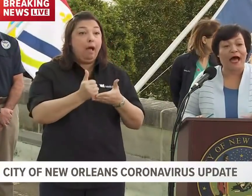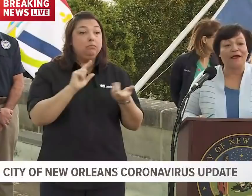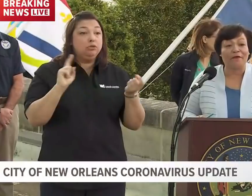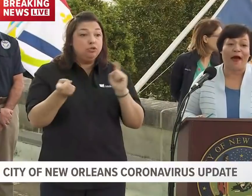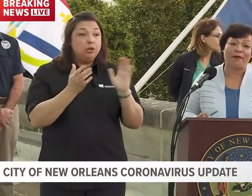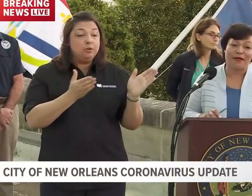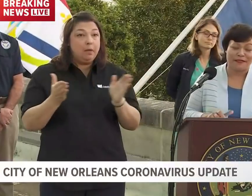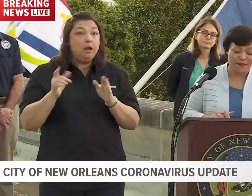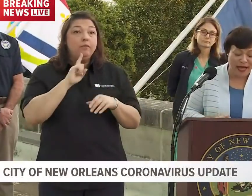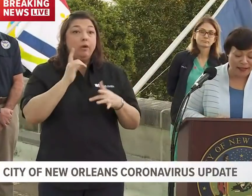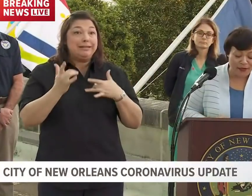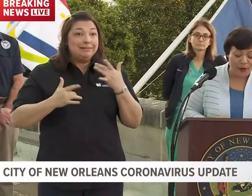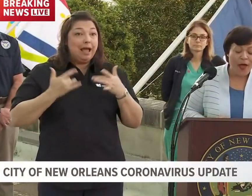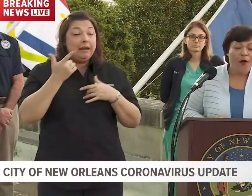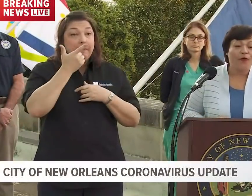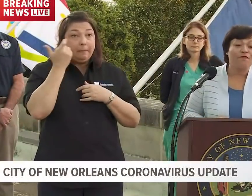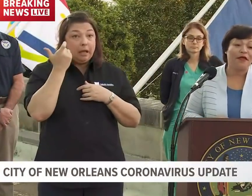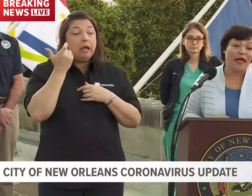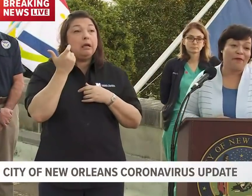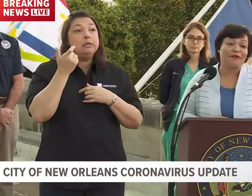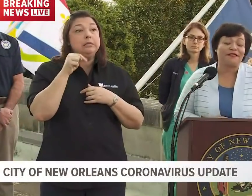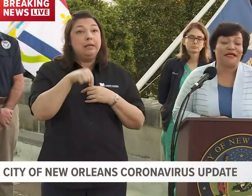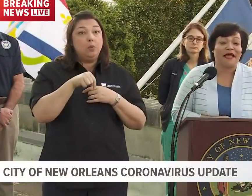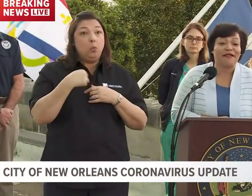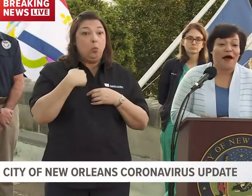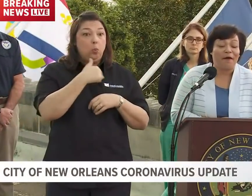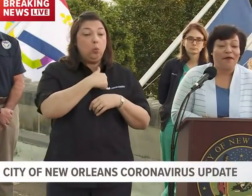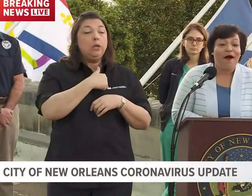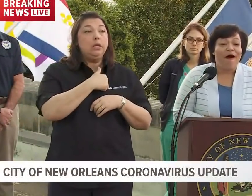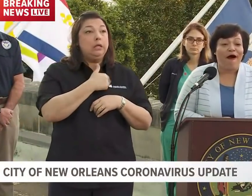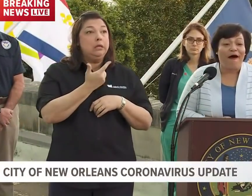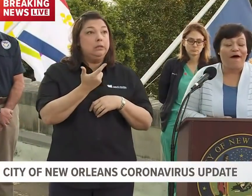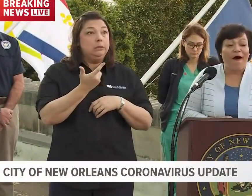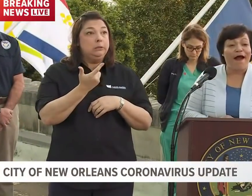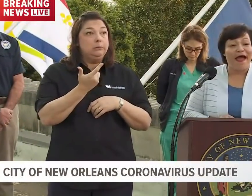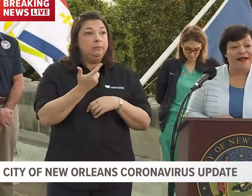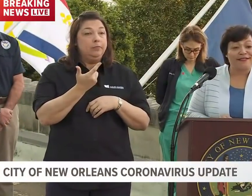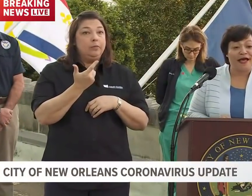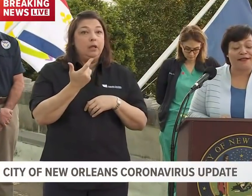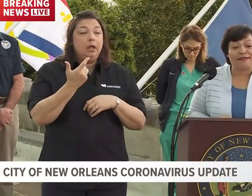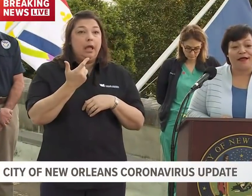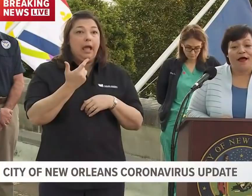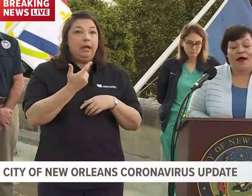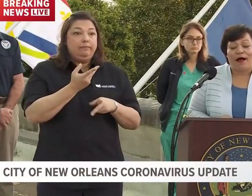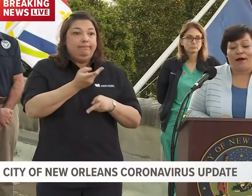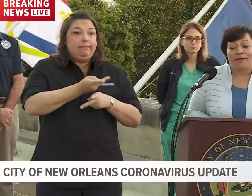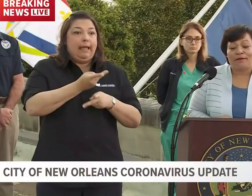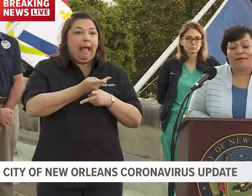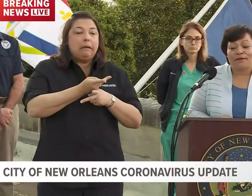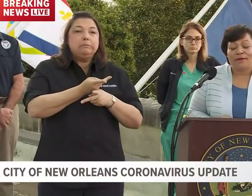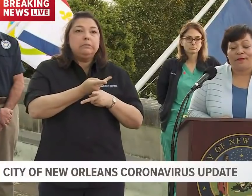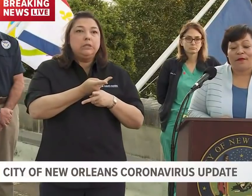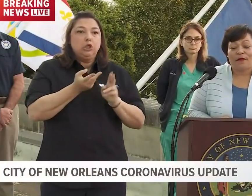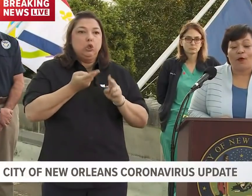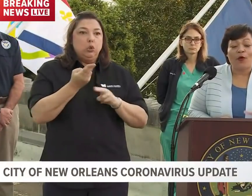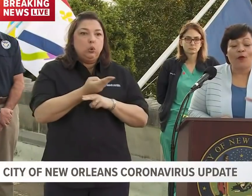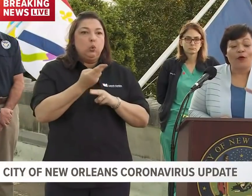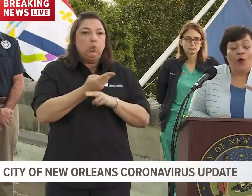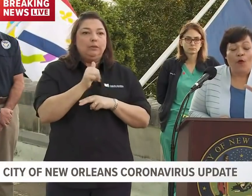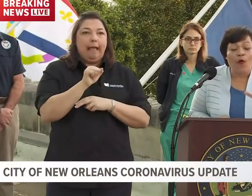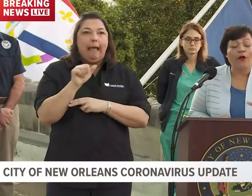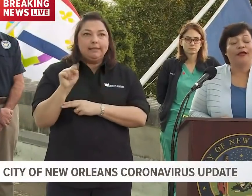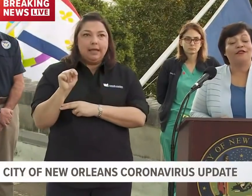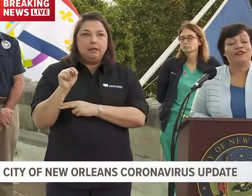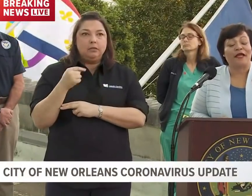very excited about it because I'm telling you, we've been able to stand up our assets that we